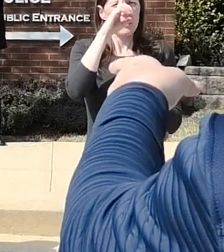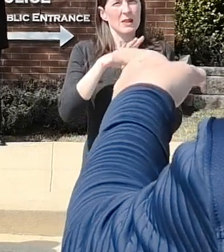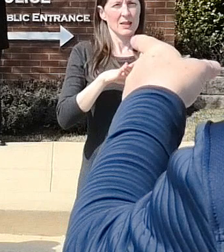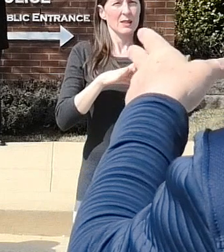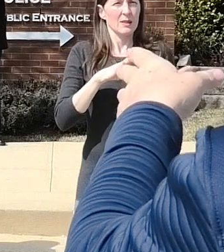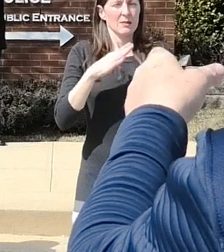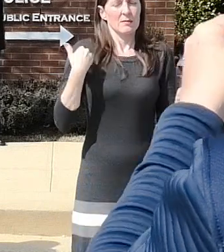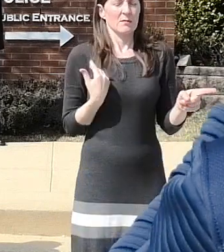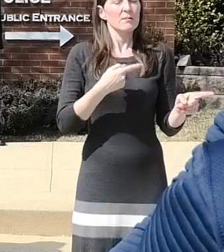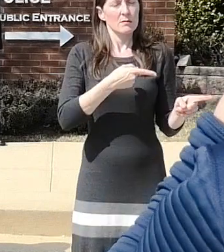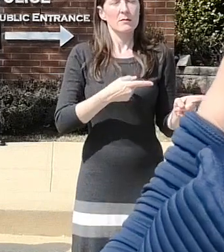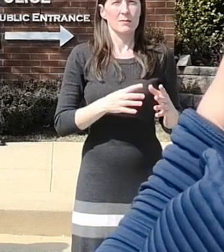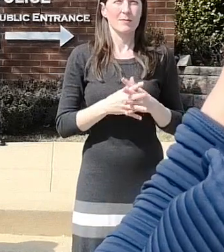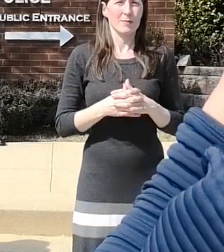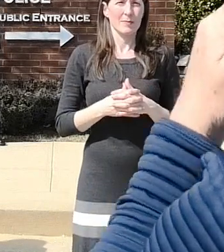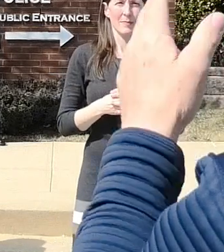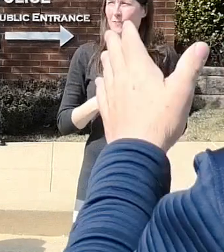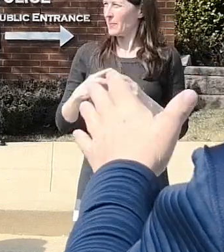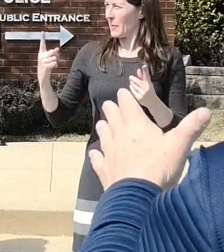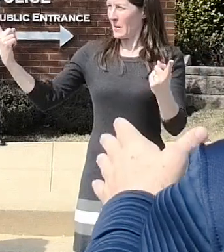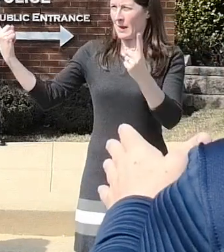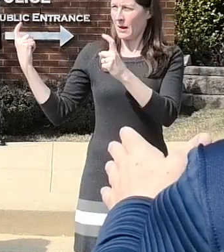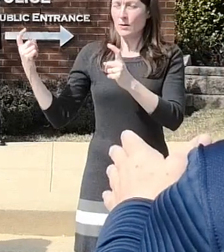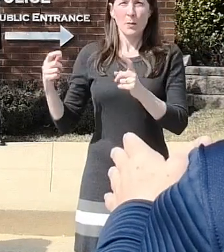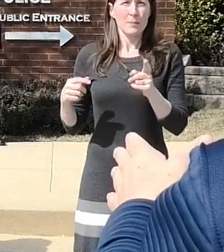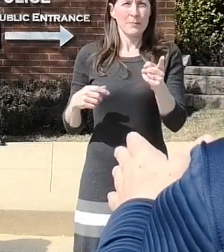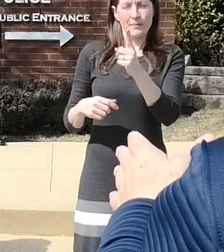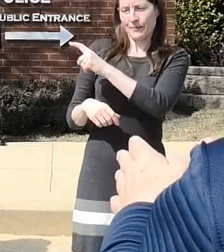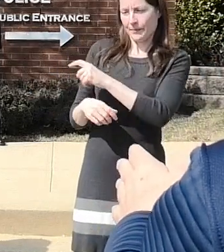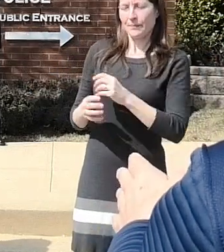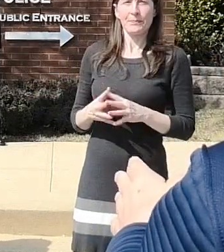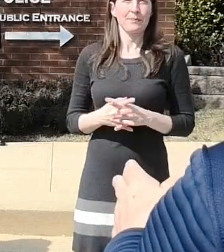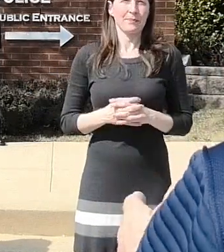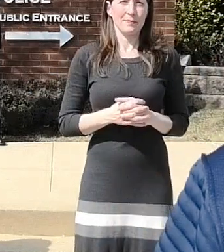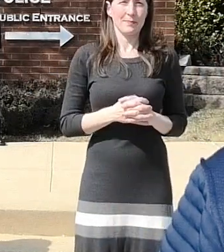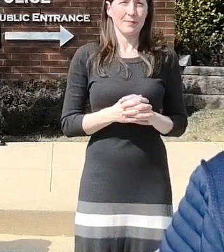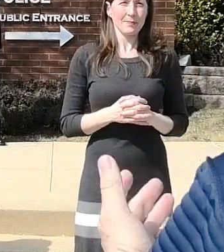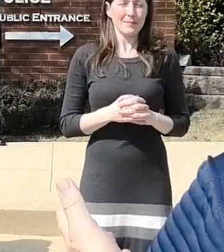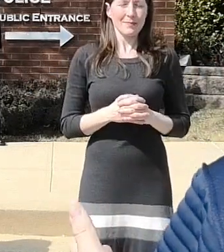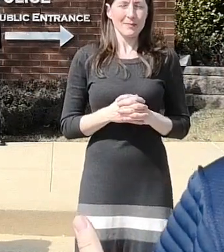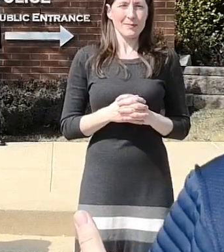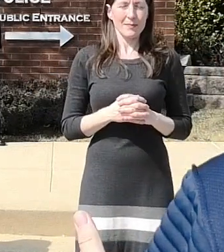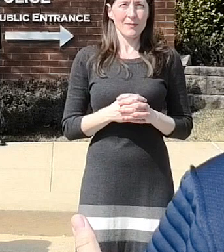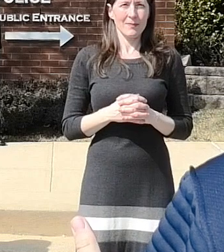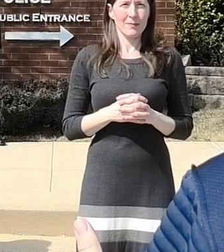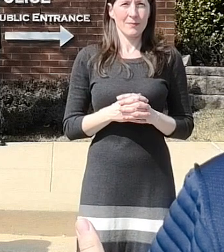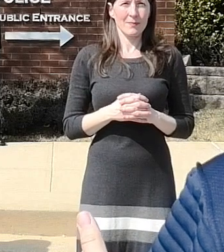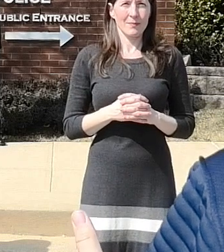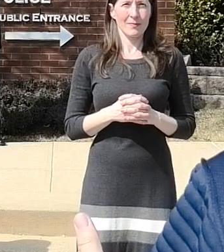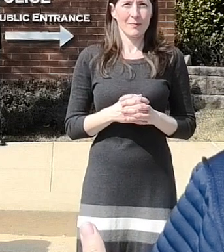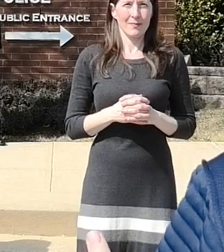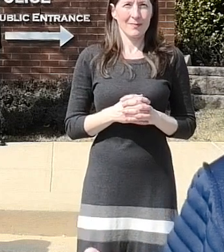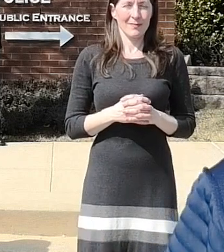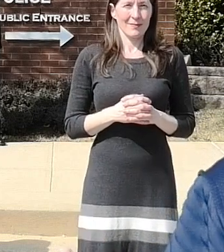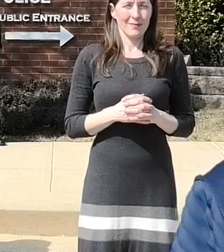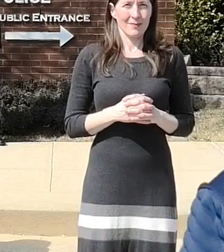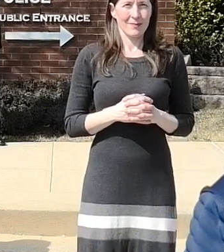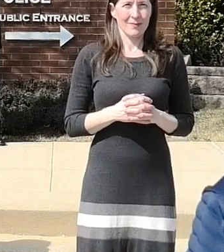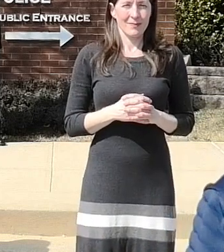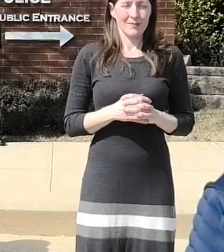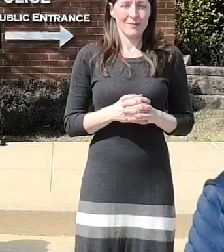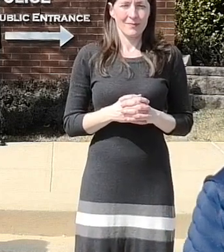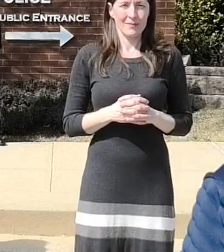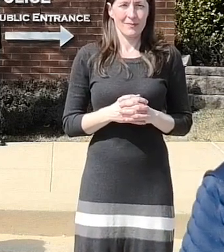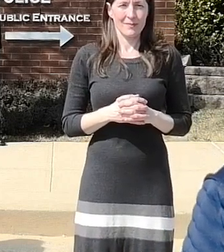time that dr mr county i'm sorry on that point i'm gonna ask your opinion i guess did he use his police